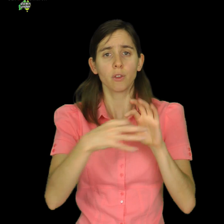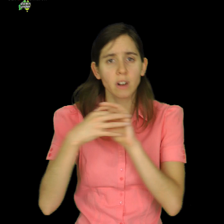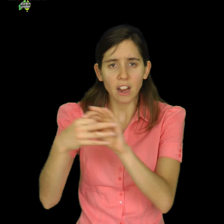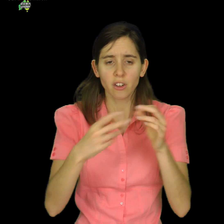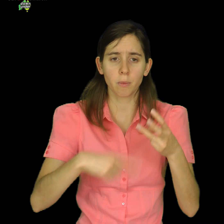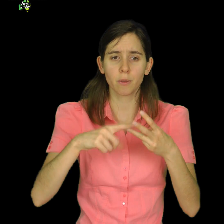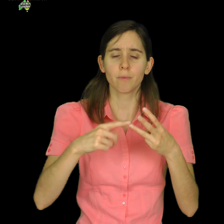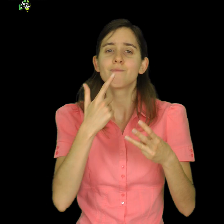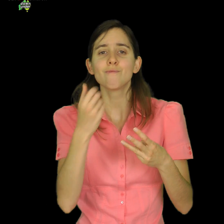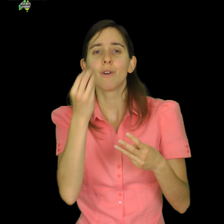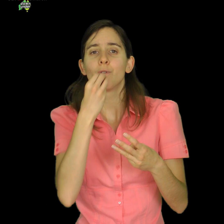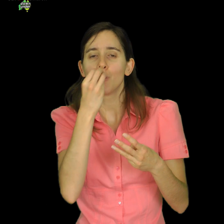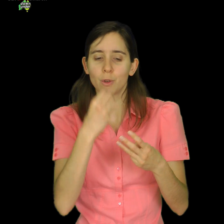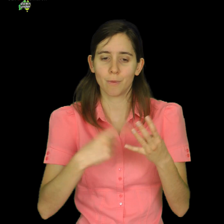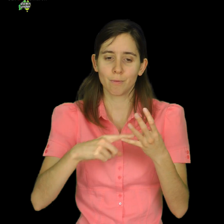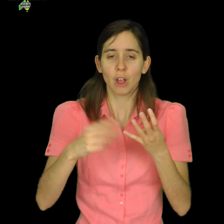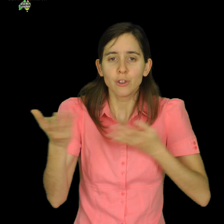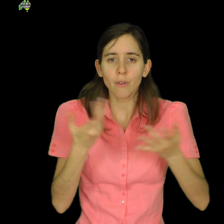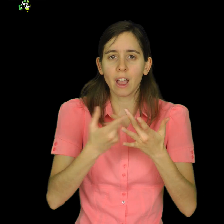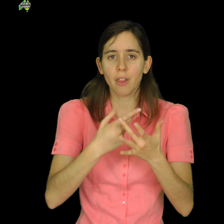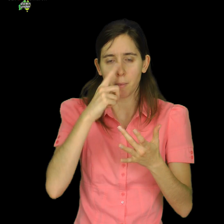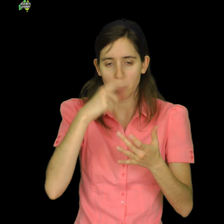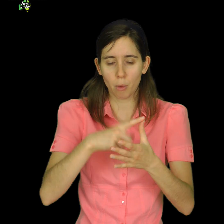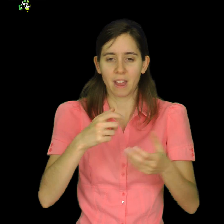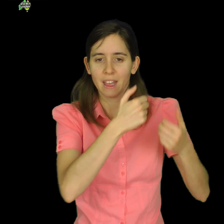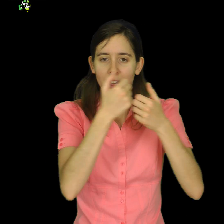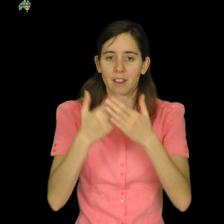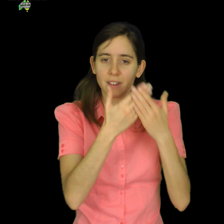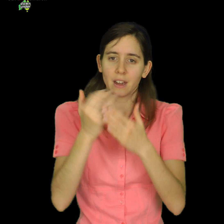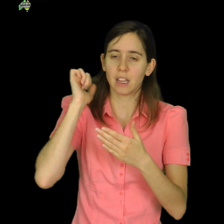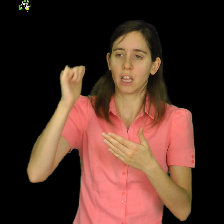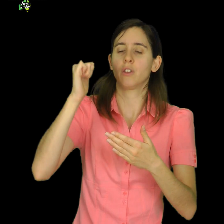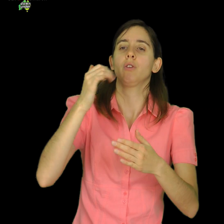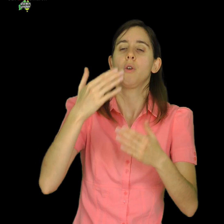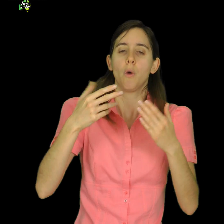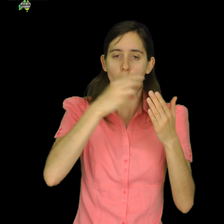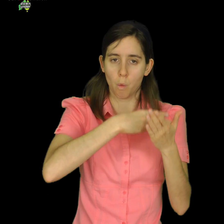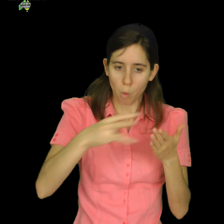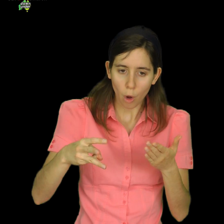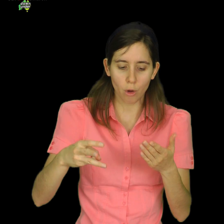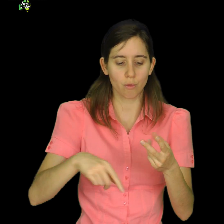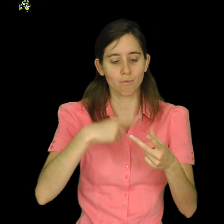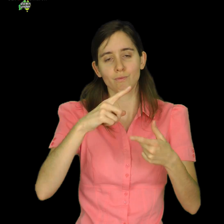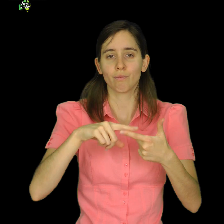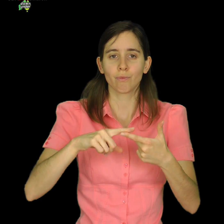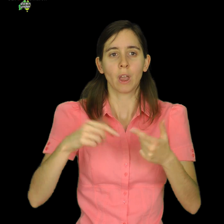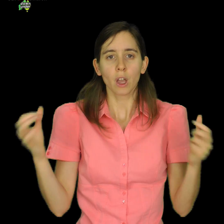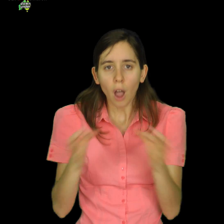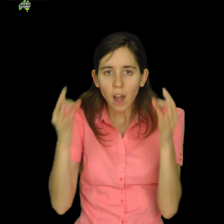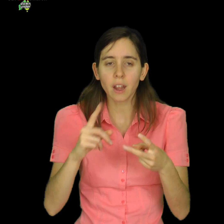serving others, studying his word, physical labor, gardening, worship, Sabbath rest. These are God's ways